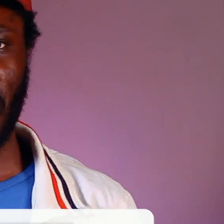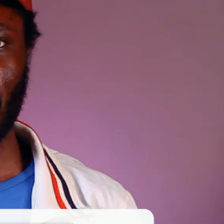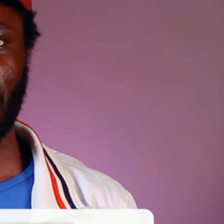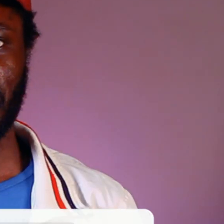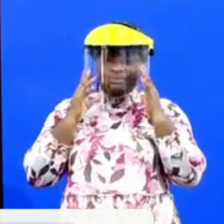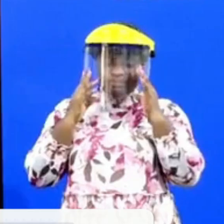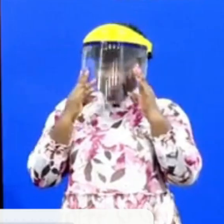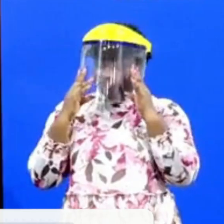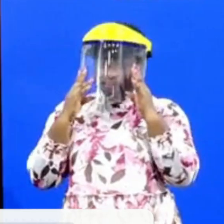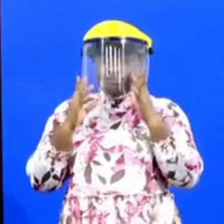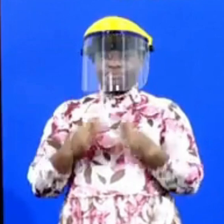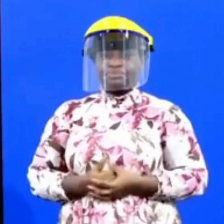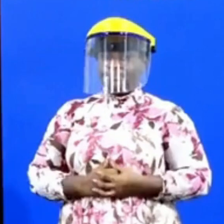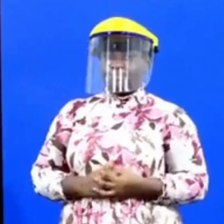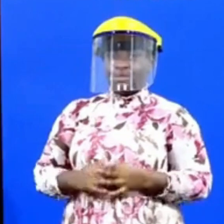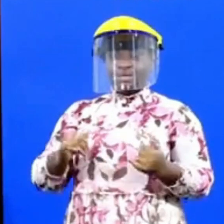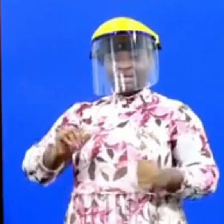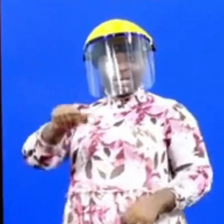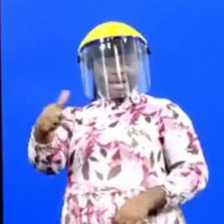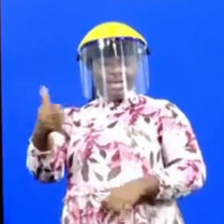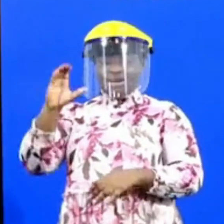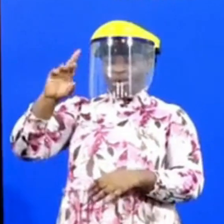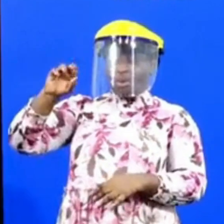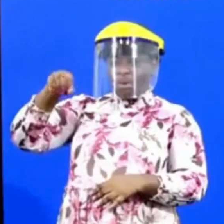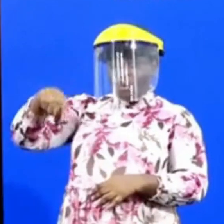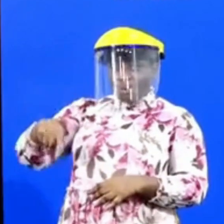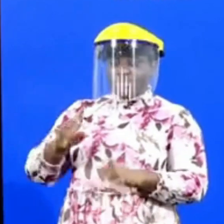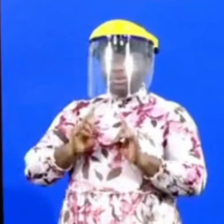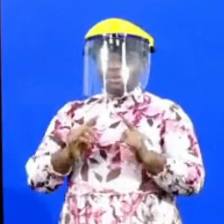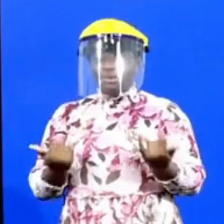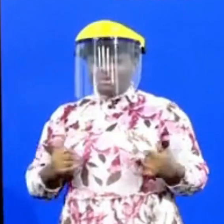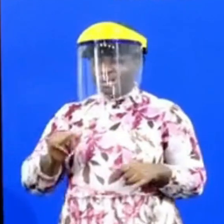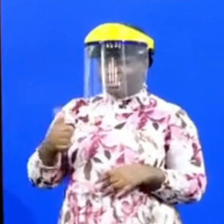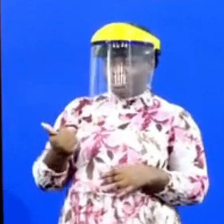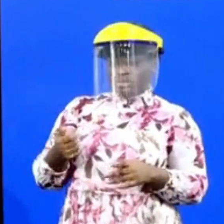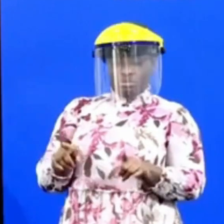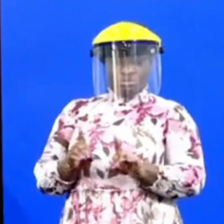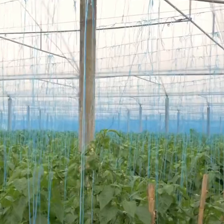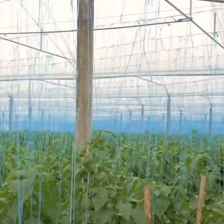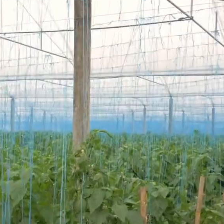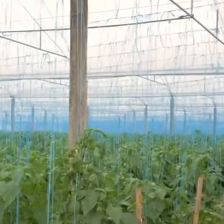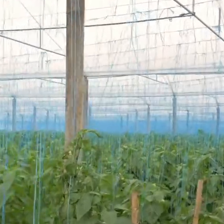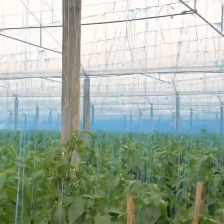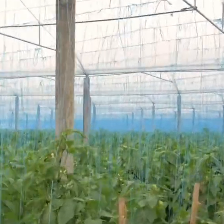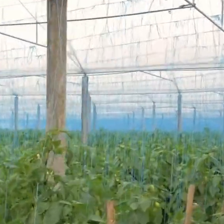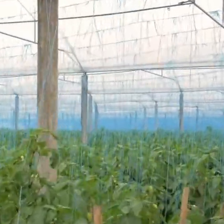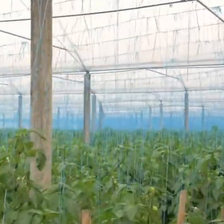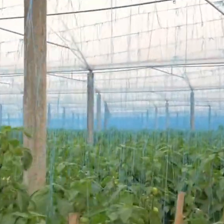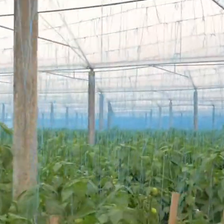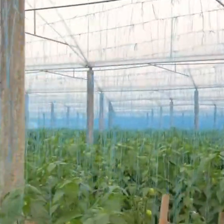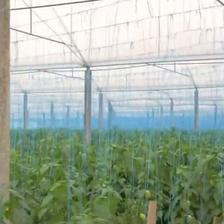Now, enjoy. Now, the other crop which we talked about, the other module is to do with a greenhouse technology model,